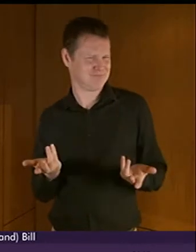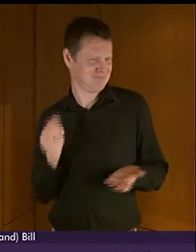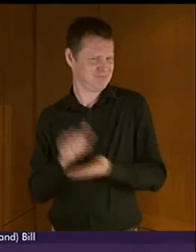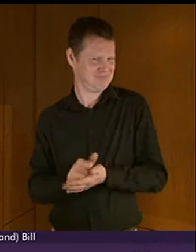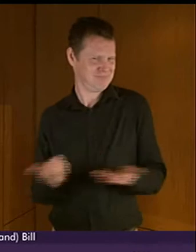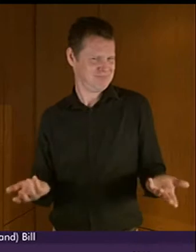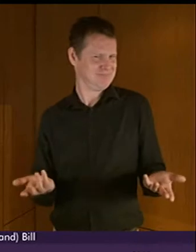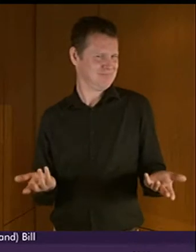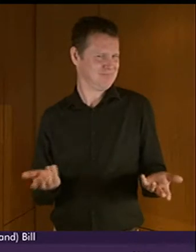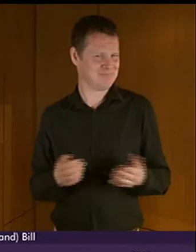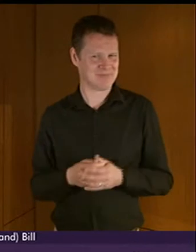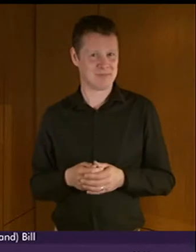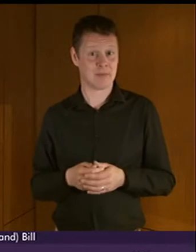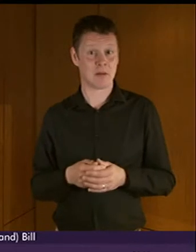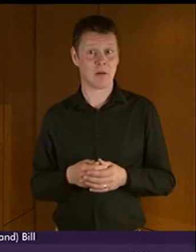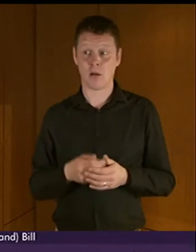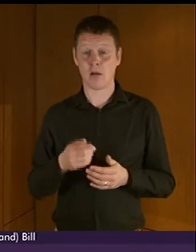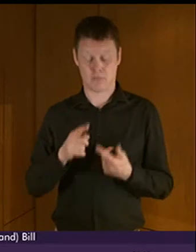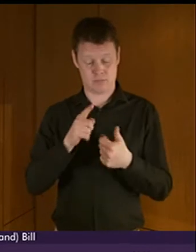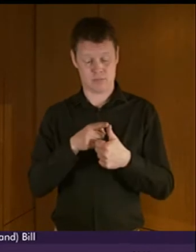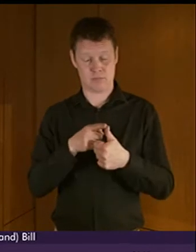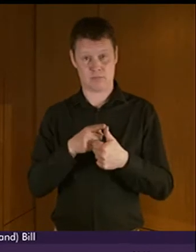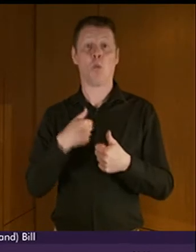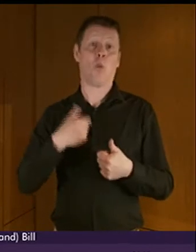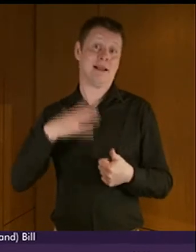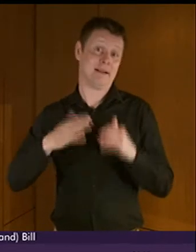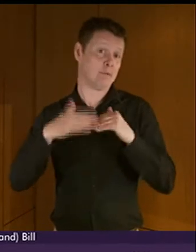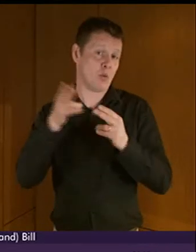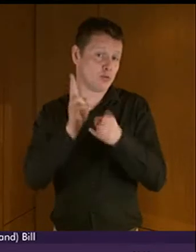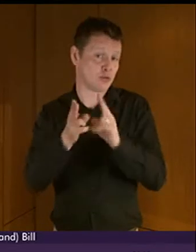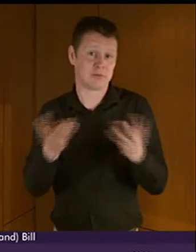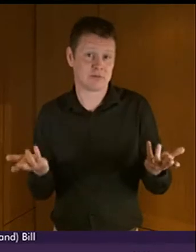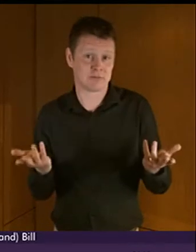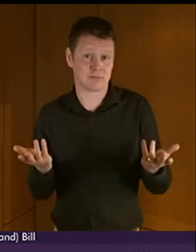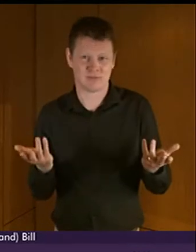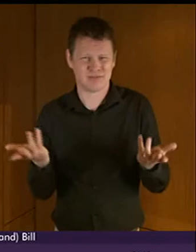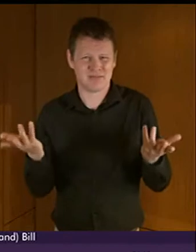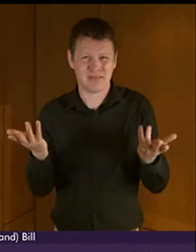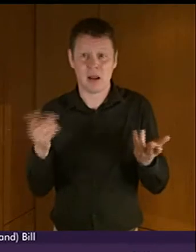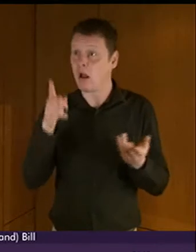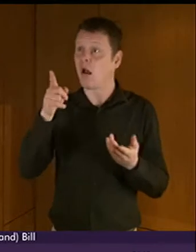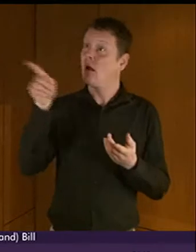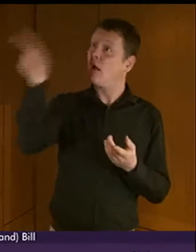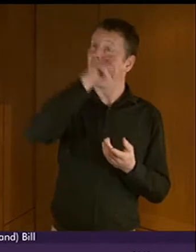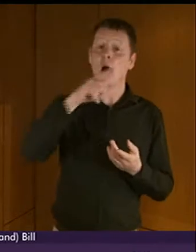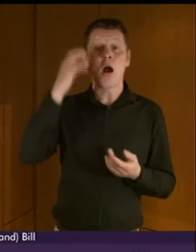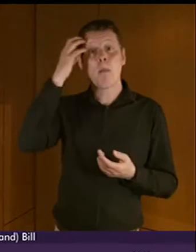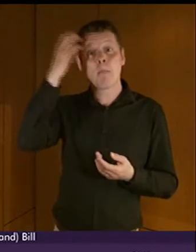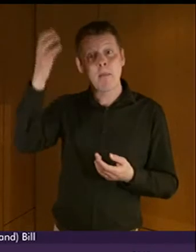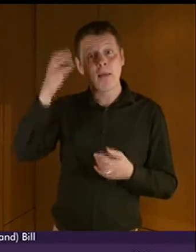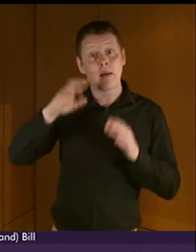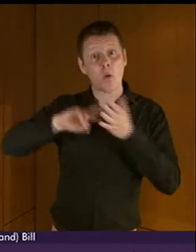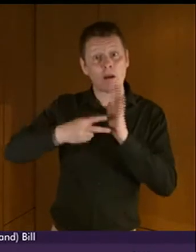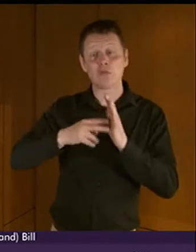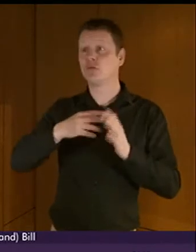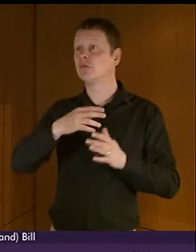that we're going to need more interpreters, simply because if public bodies are going to do their engagement properly,